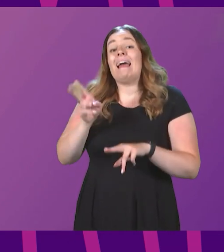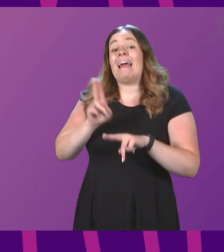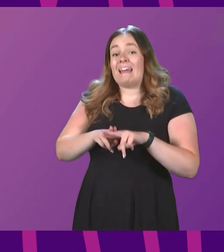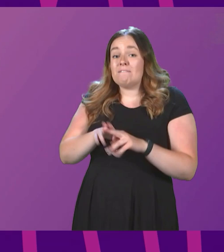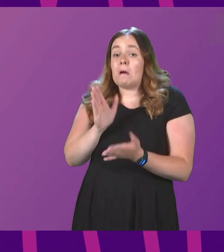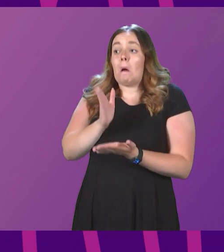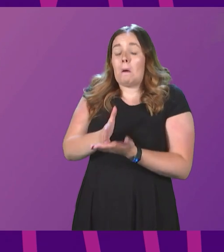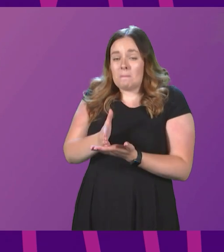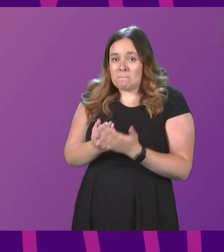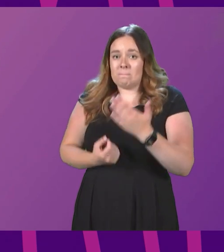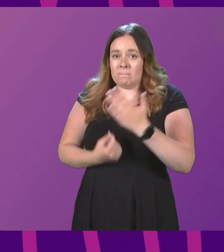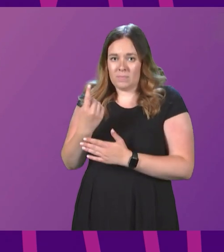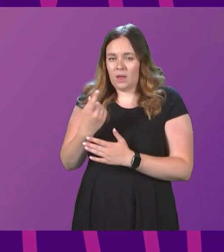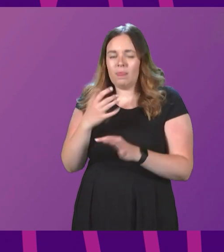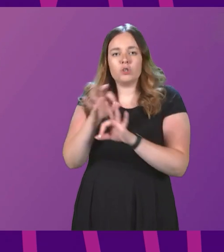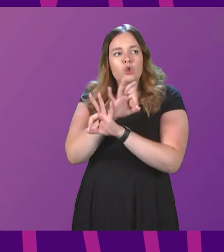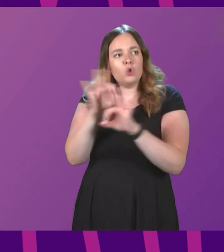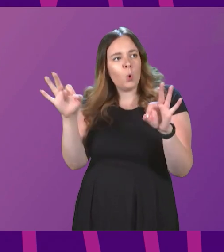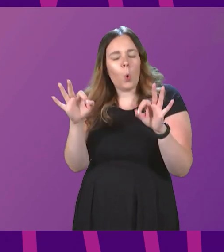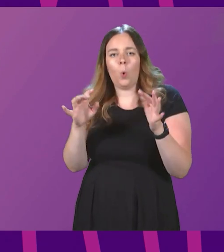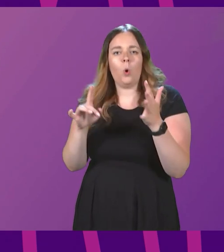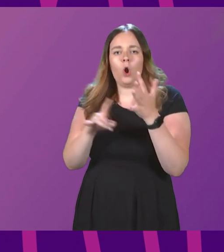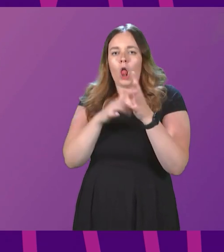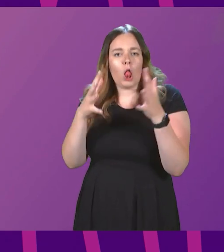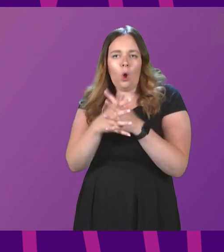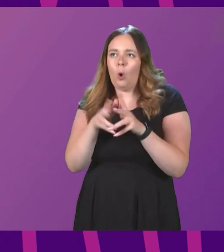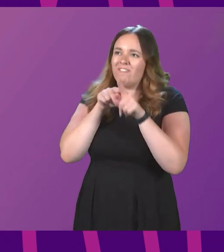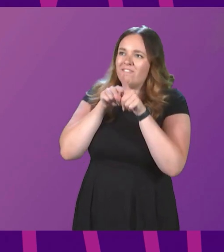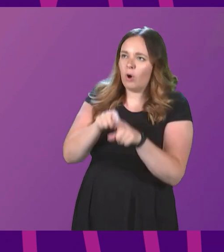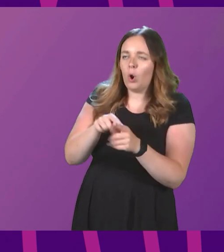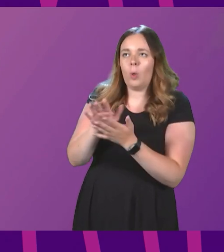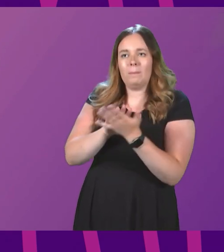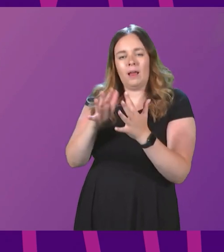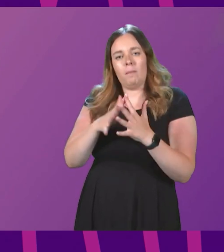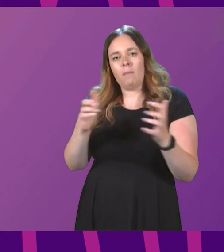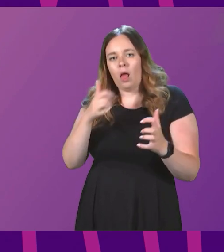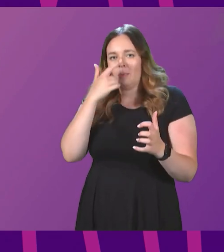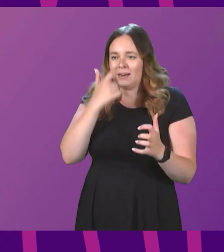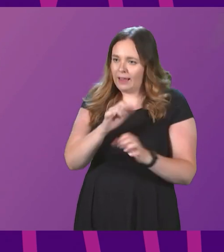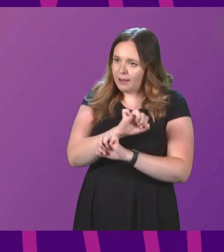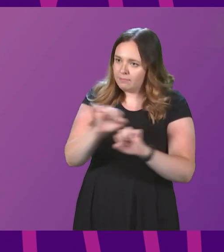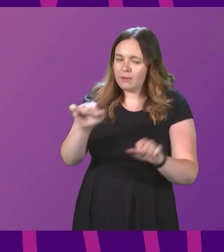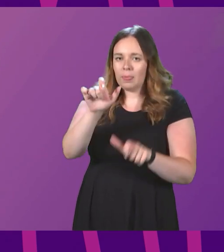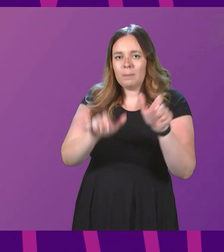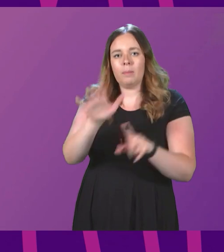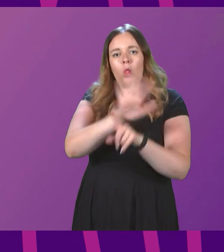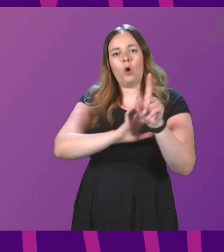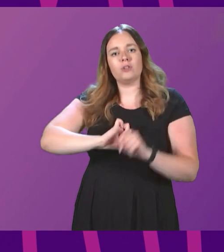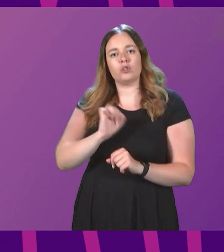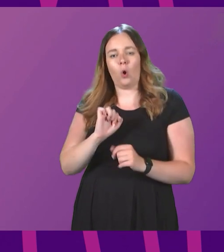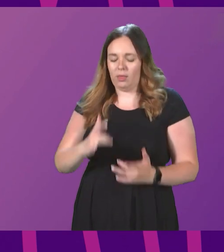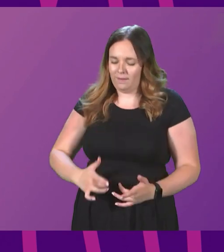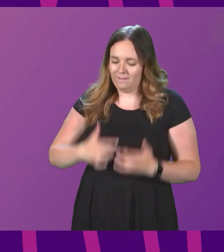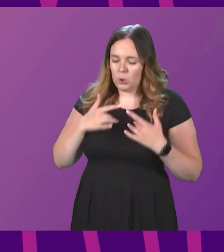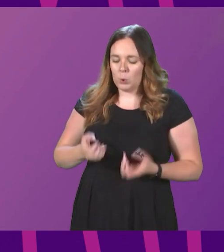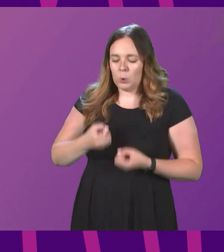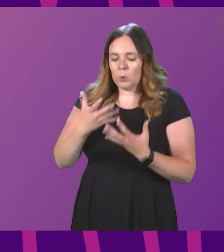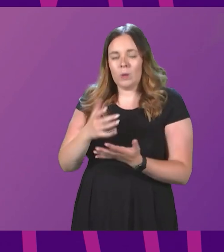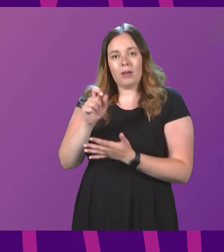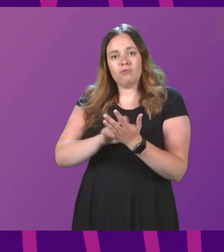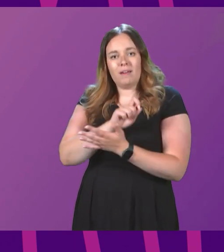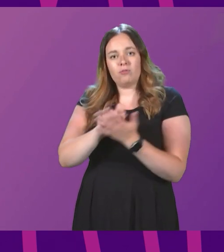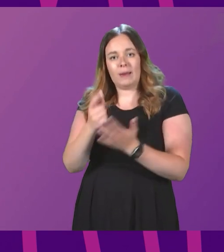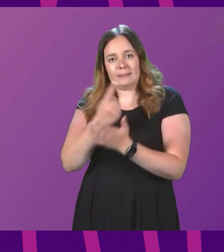transpire that there is no lawful way for this parliament to give the people of Scotland the choice of independence in a referendum,